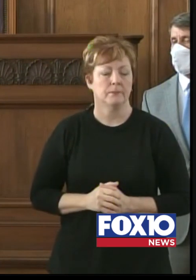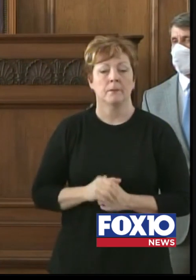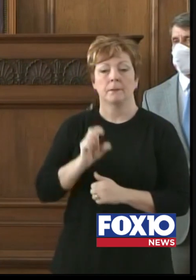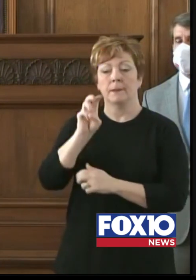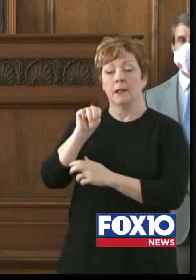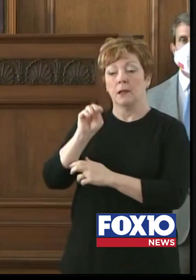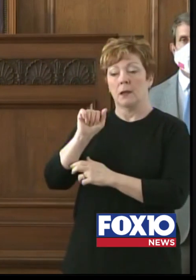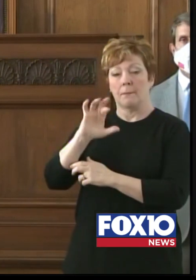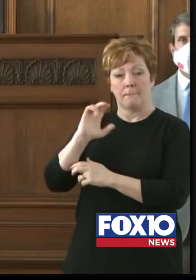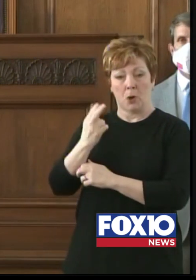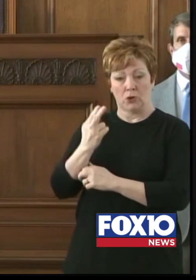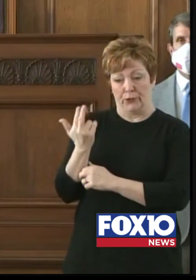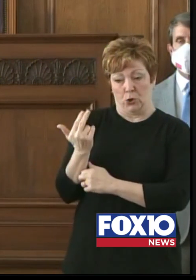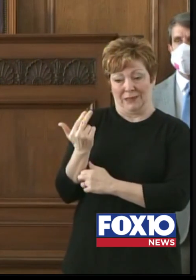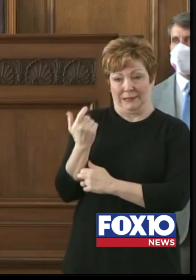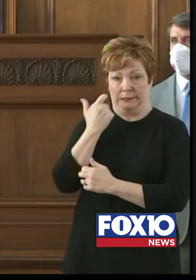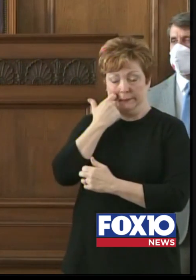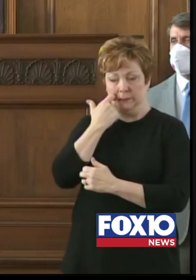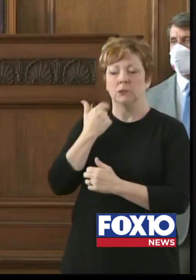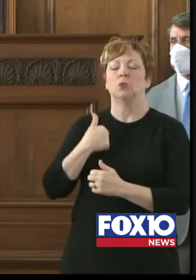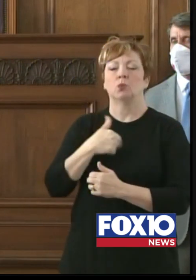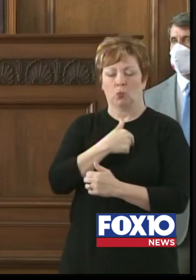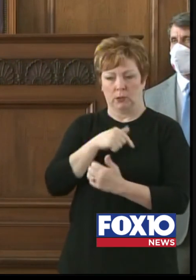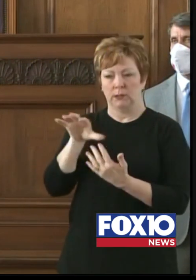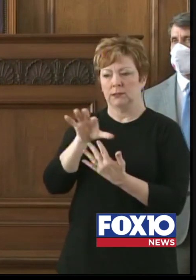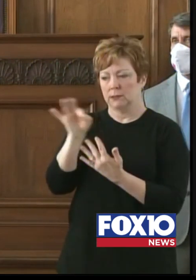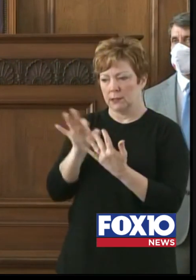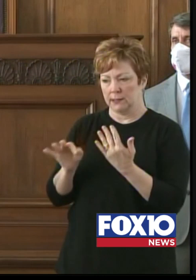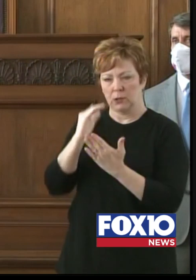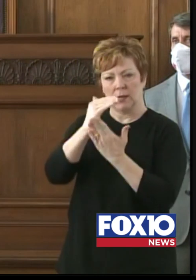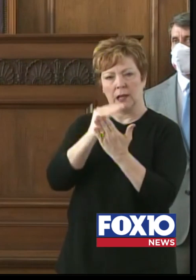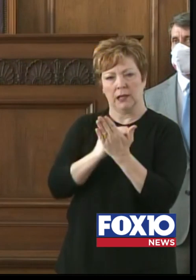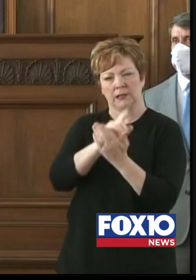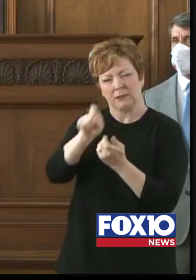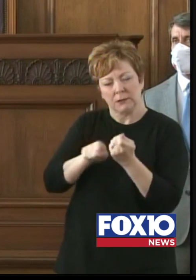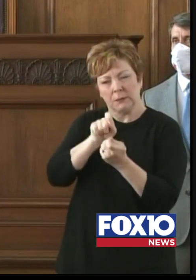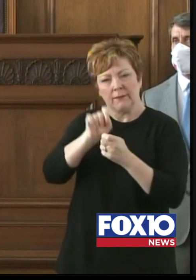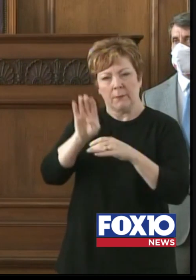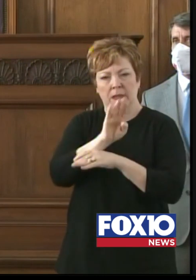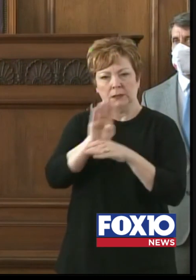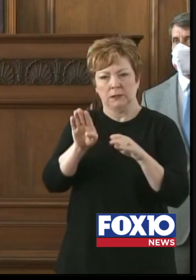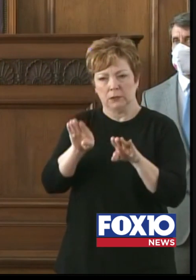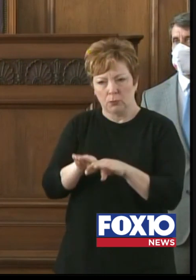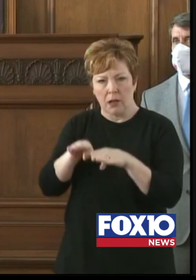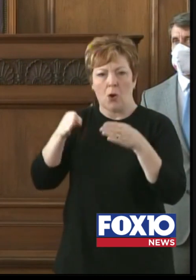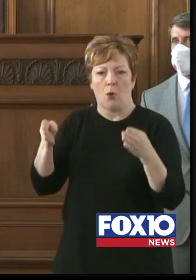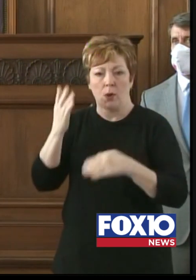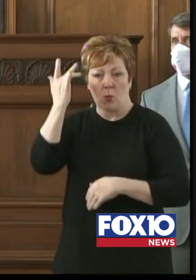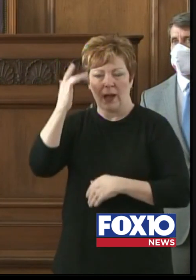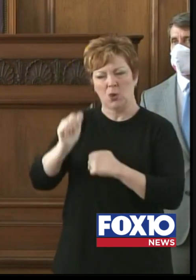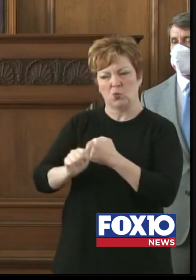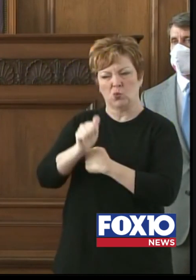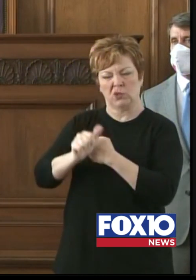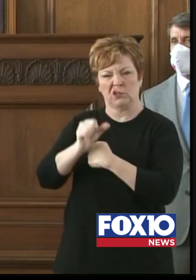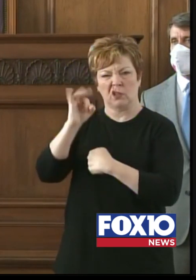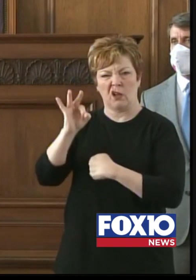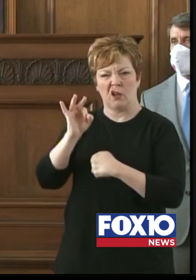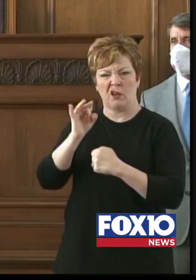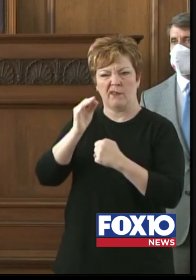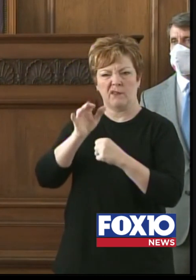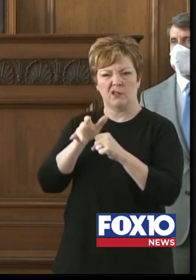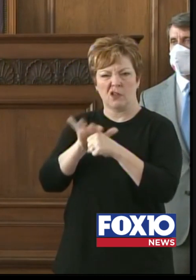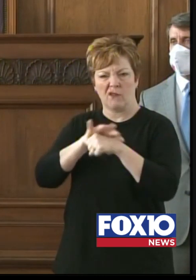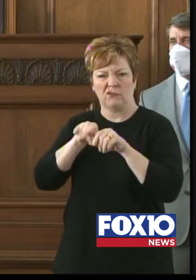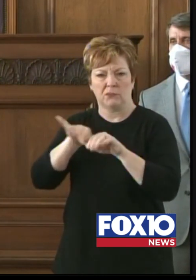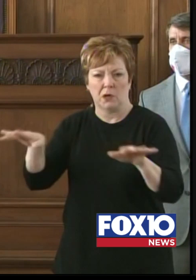13th, we selected a list of specific businesses to remain open based on their risk of spreading the virus due